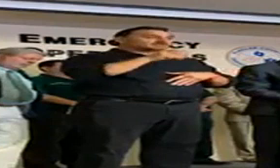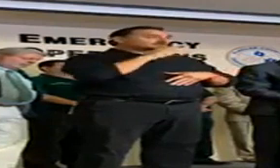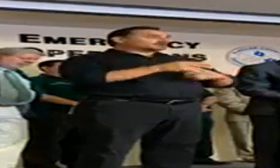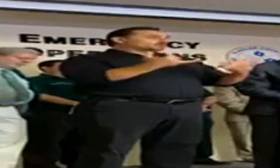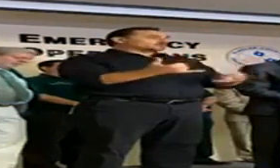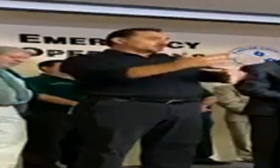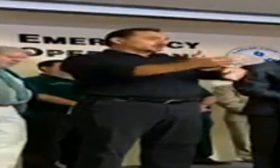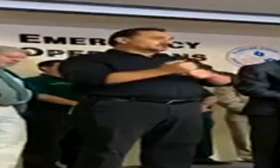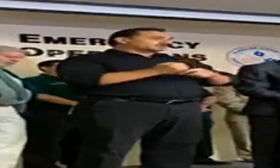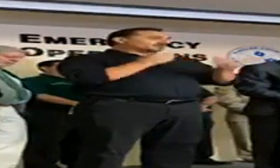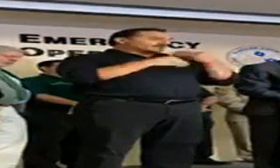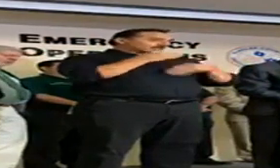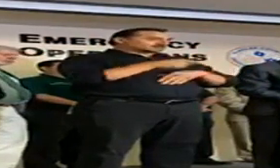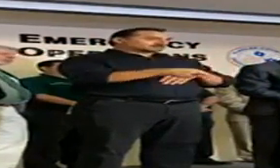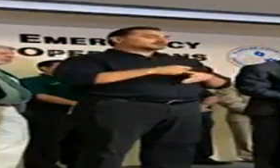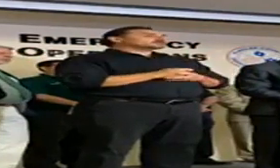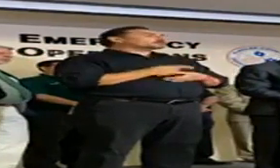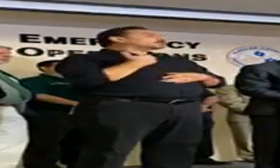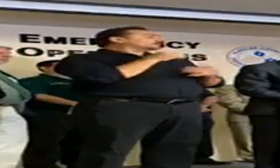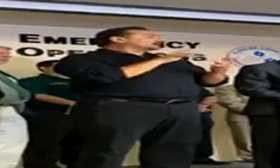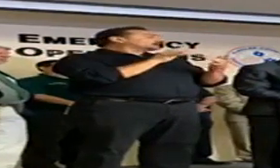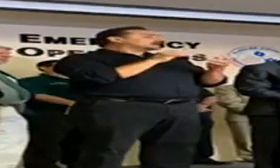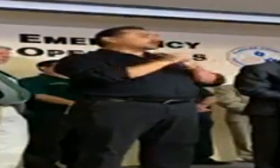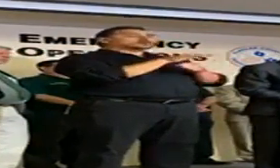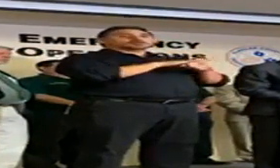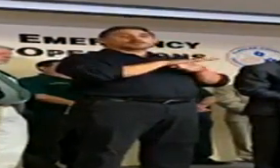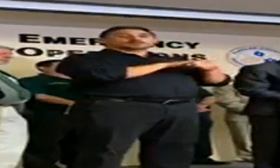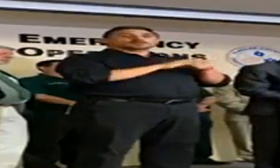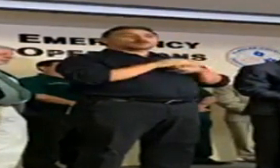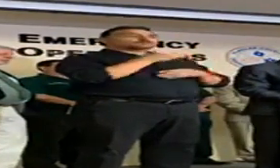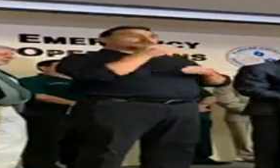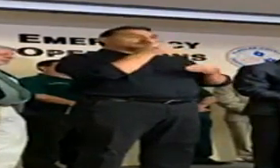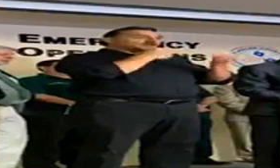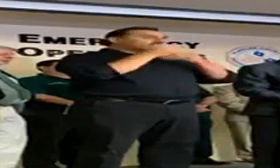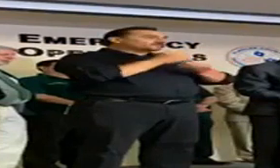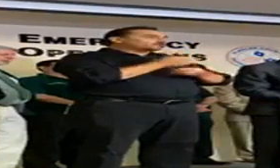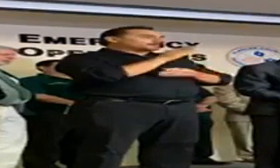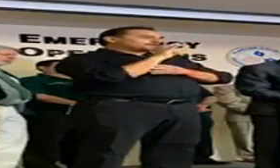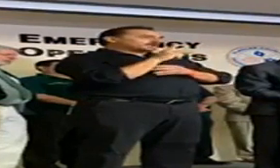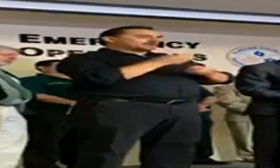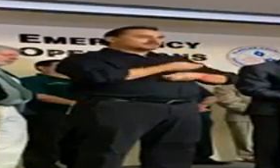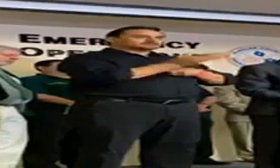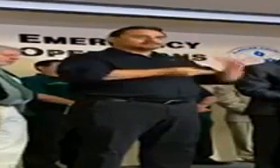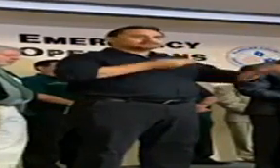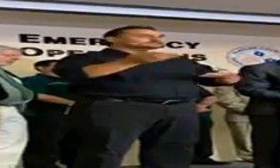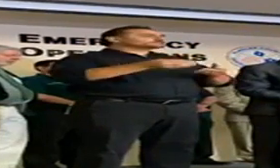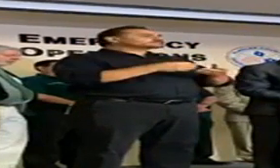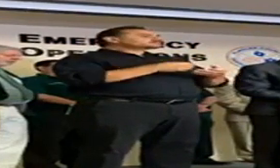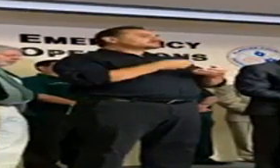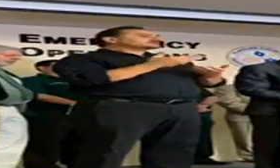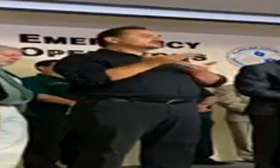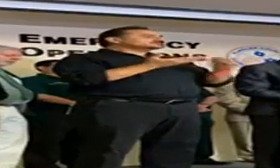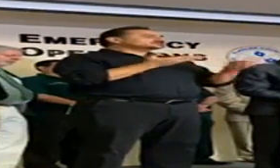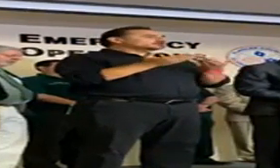to receive a meal. We have been in contact with the local food banks and distribution sites who are working at providing food